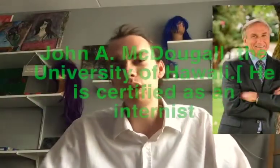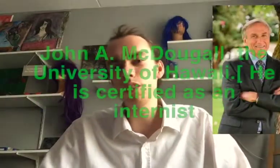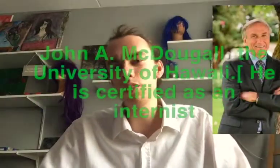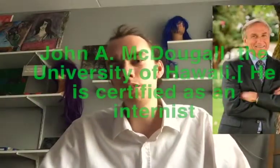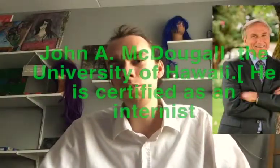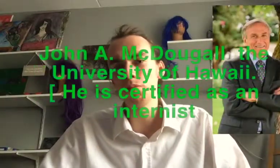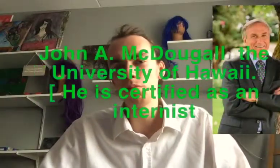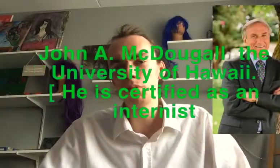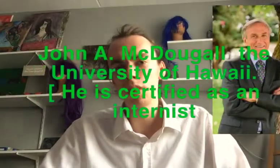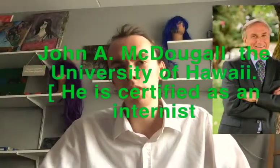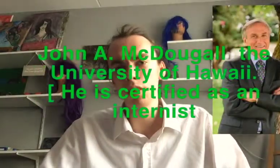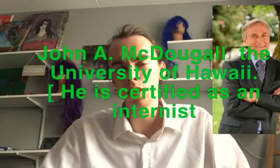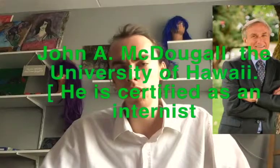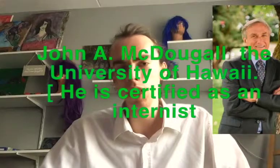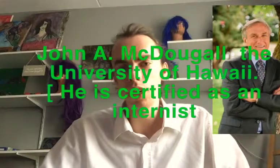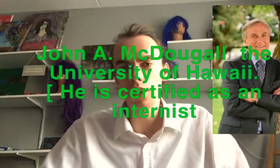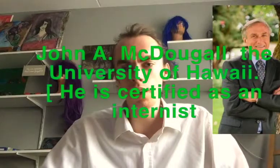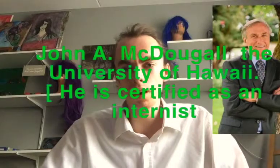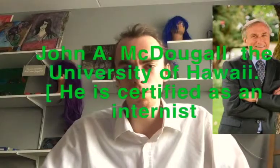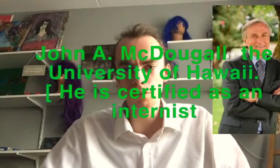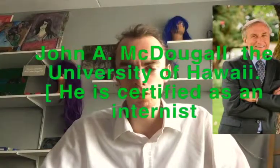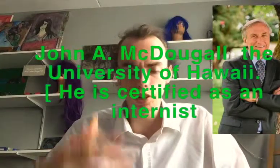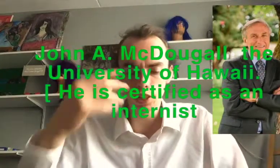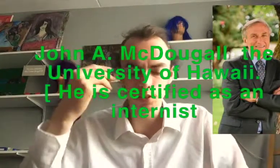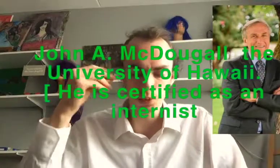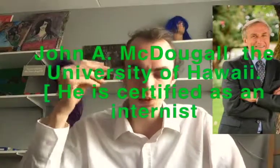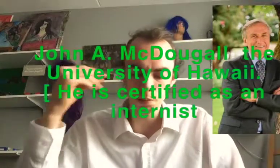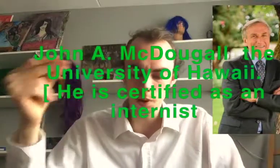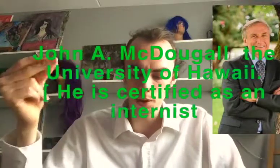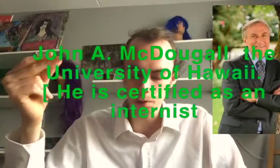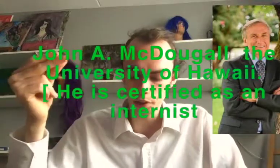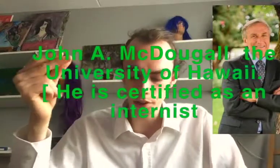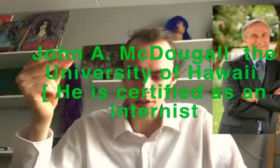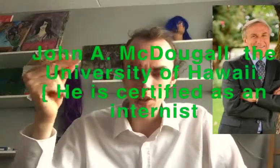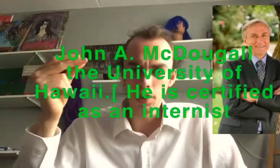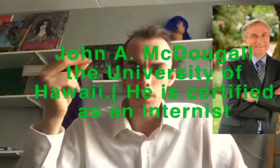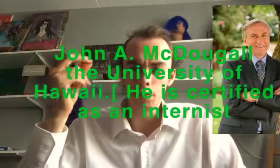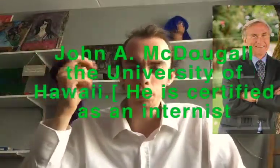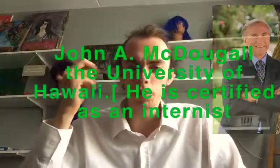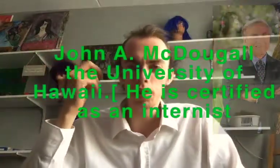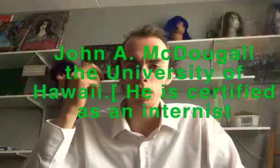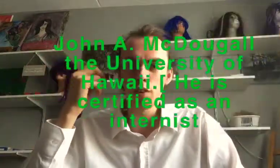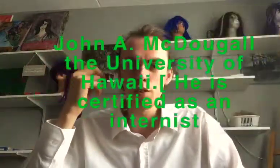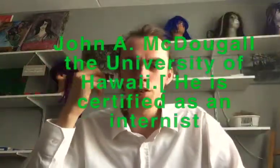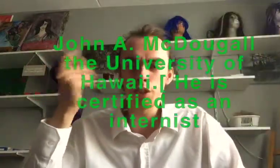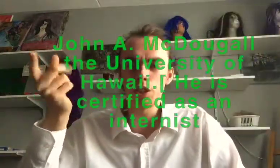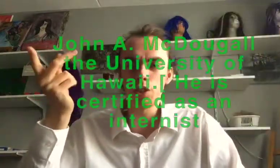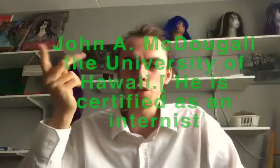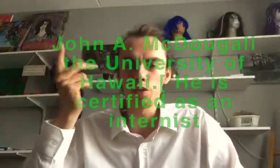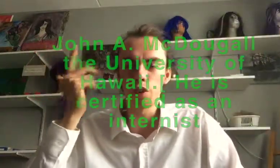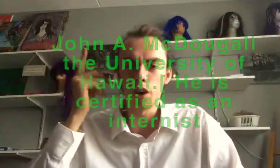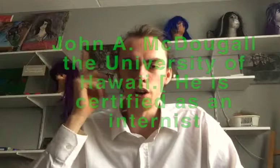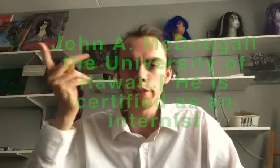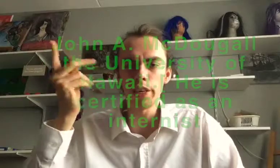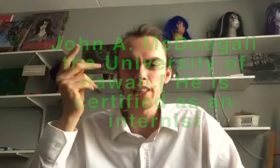doctor. He, uh, gets one diploma, from the, University of, Hawaii.